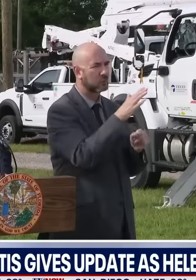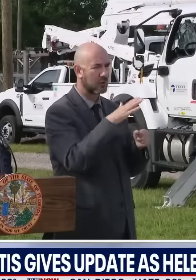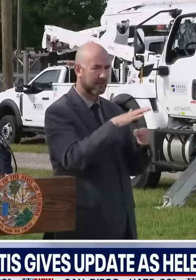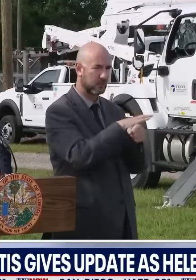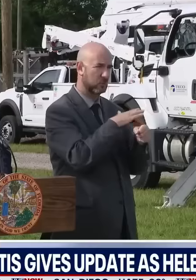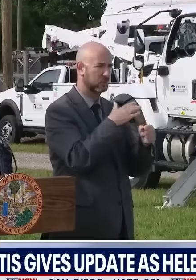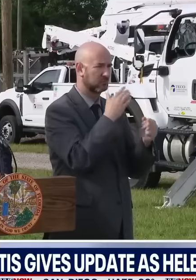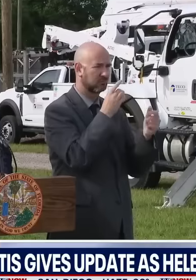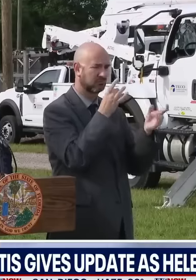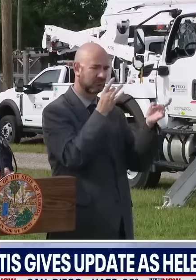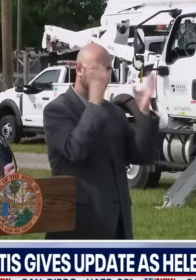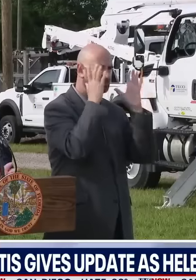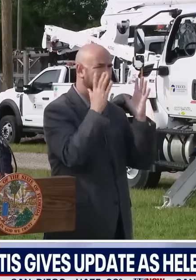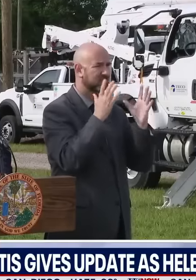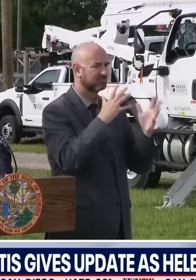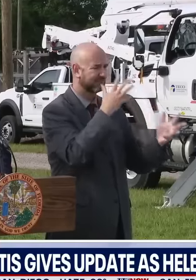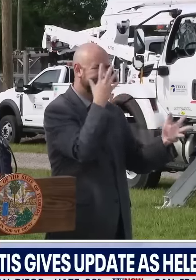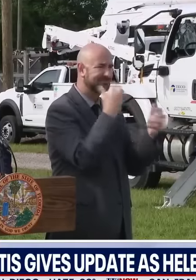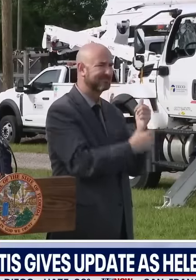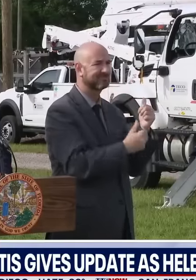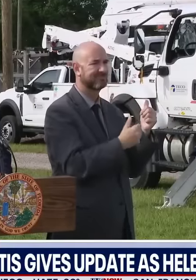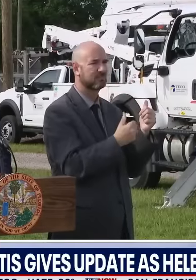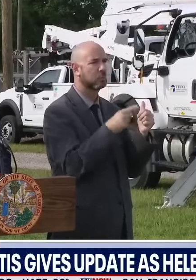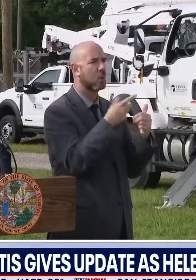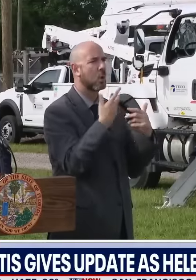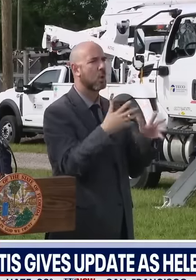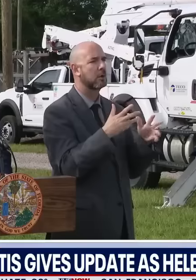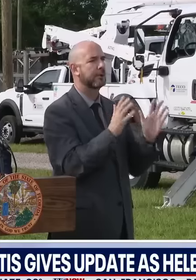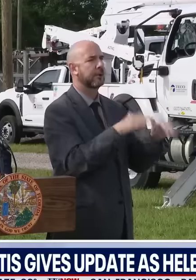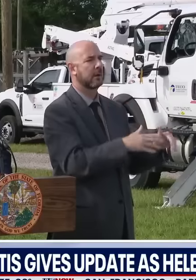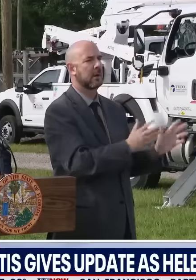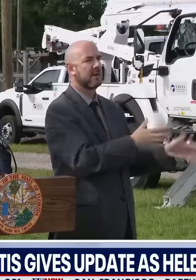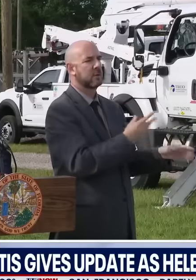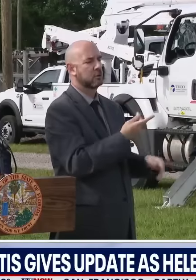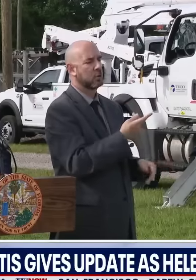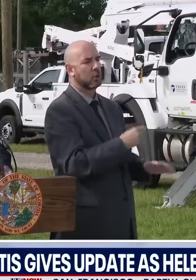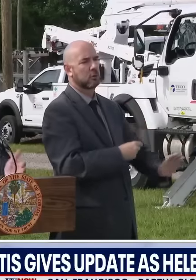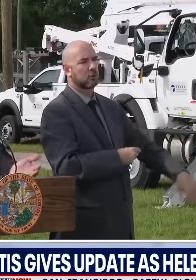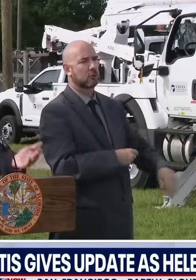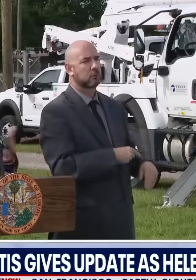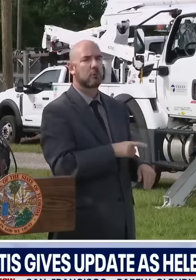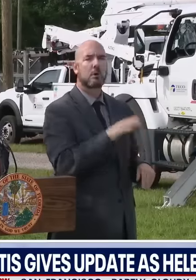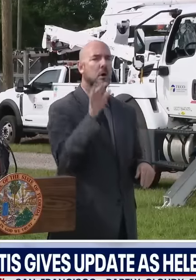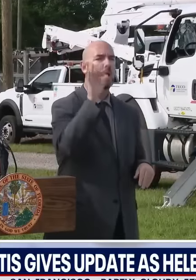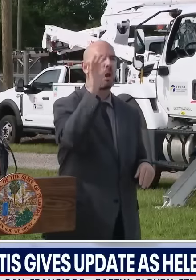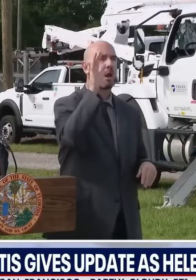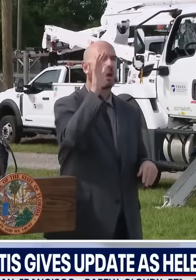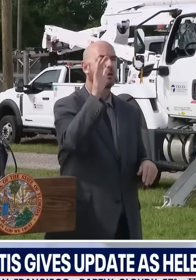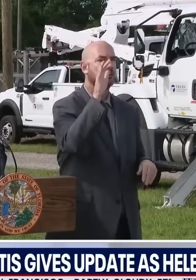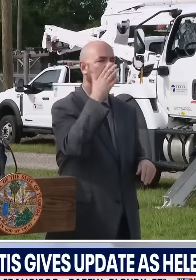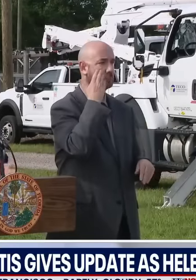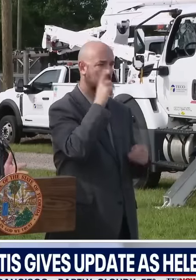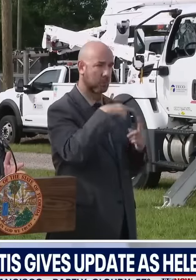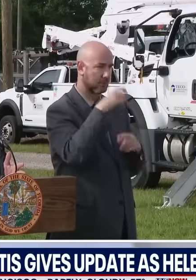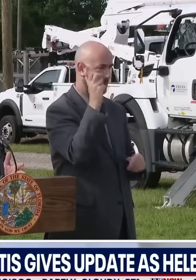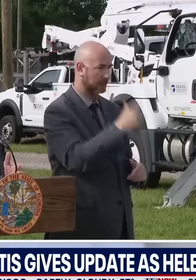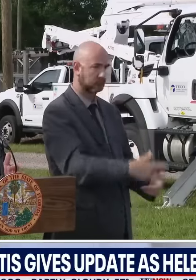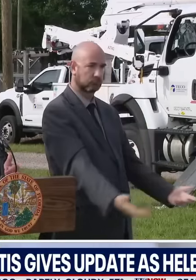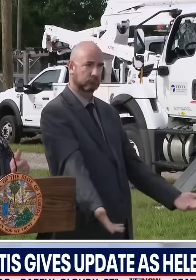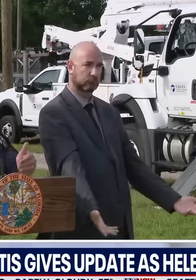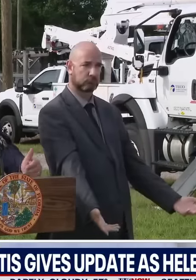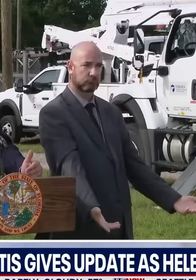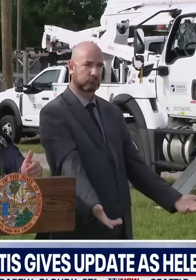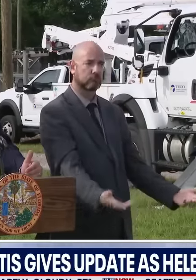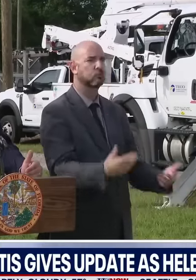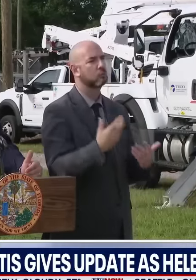dog behind not knowing when you're going to be able to get back and be able to be there. So please bring your pets. When we're under a state